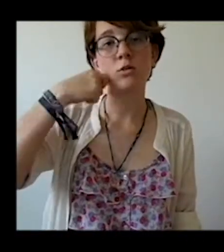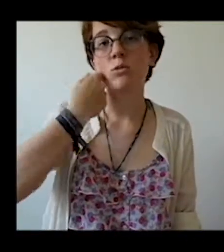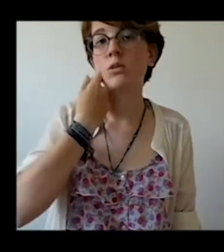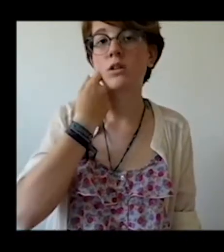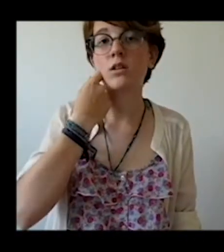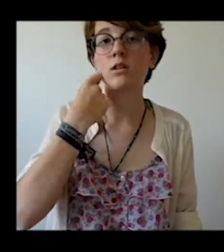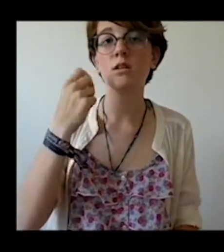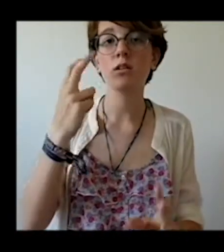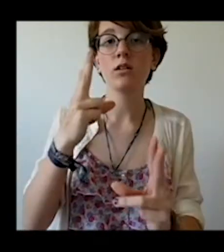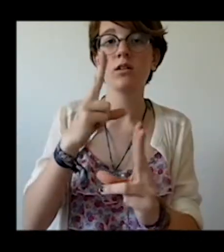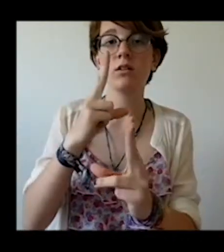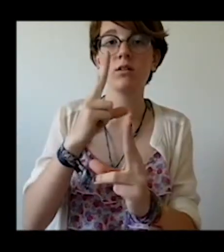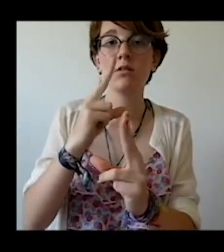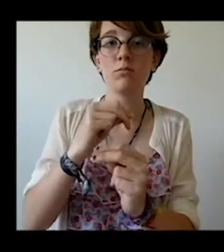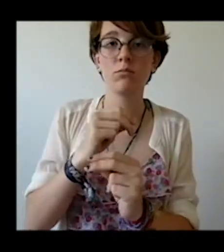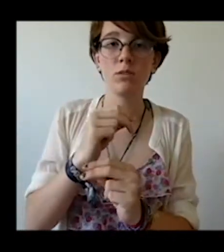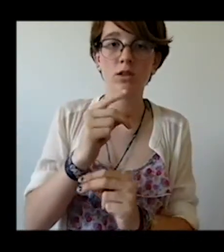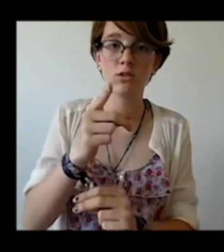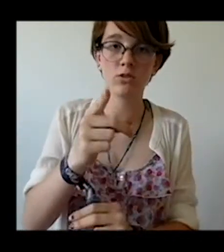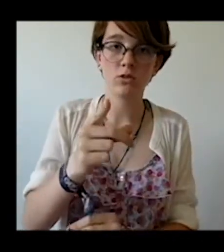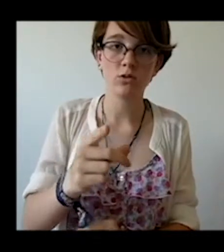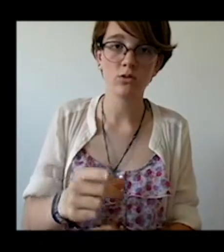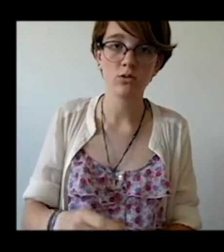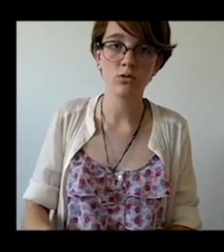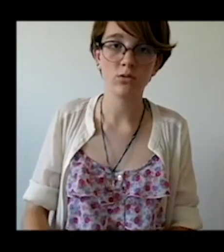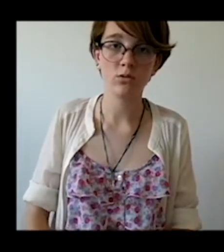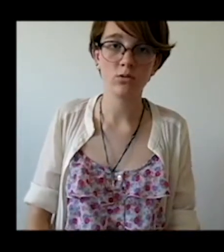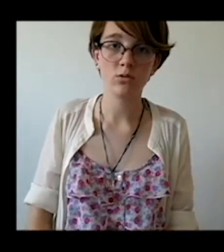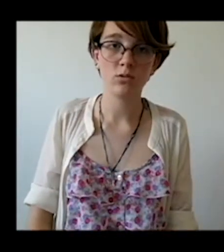will miss you Thank